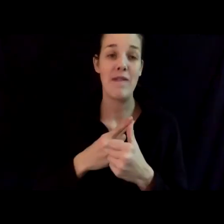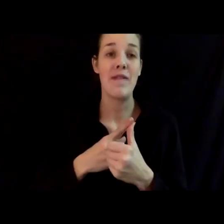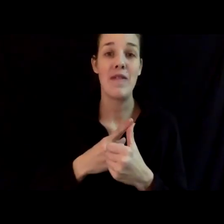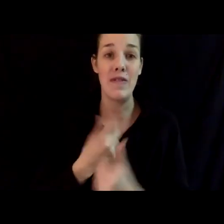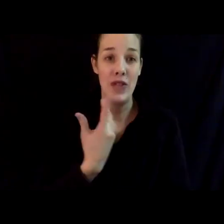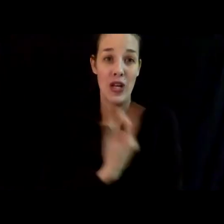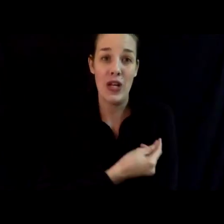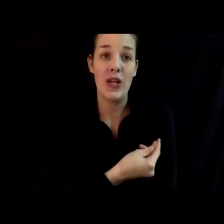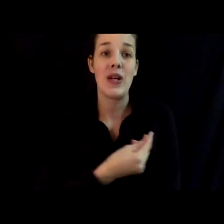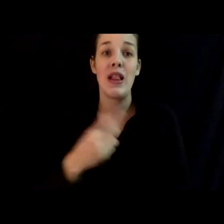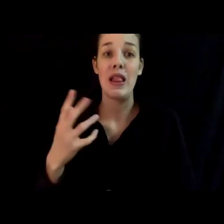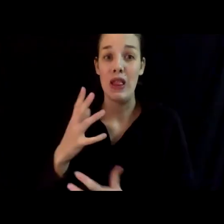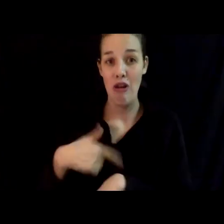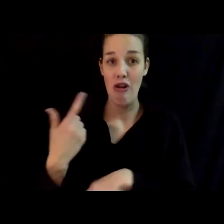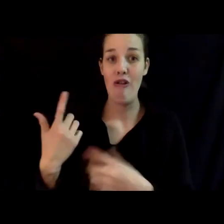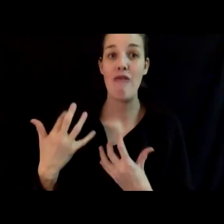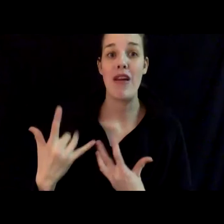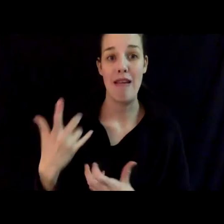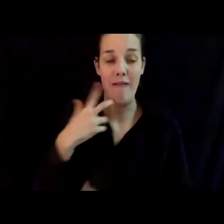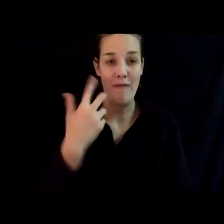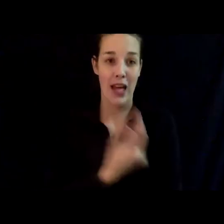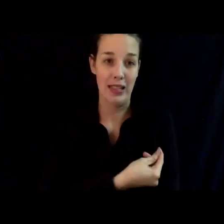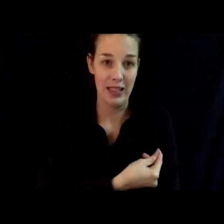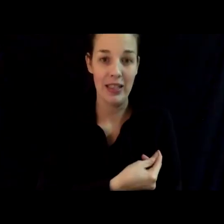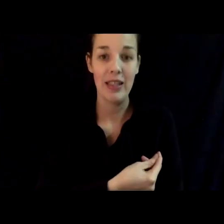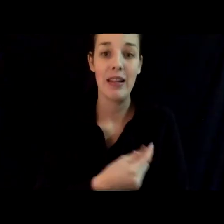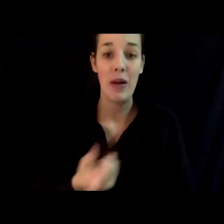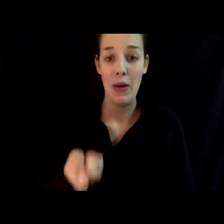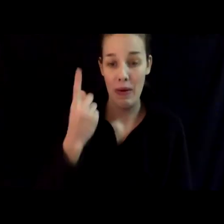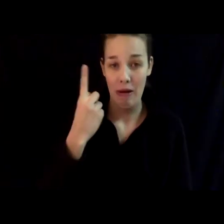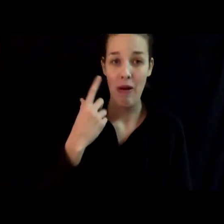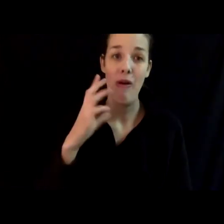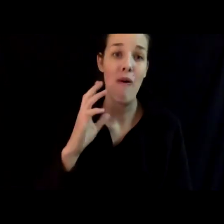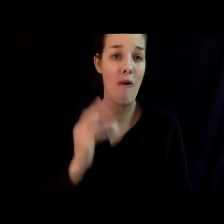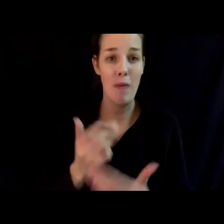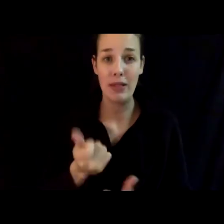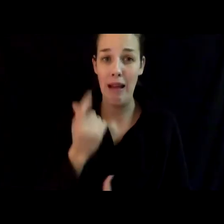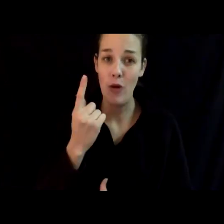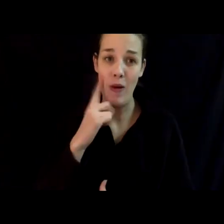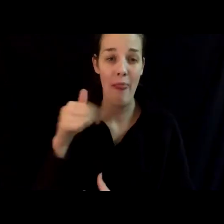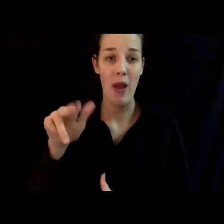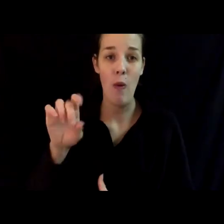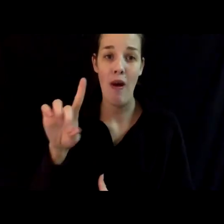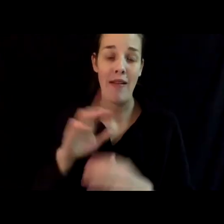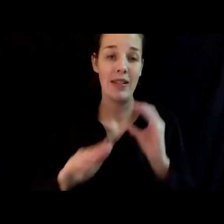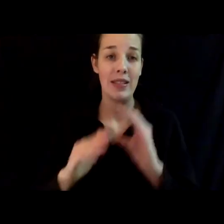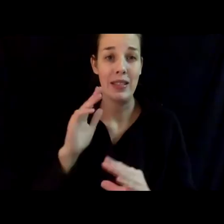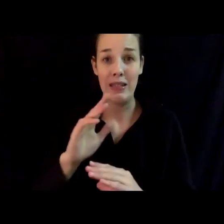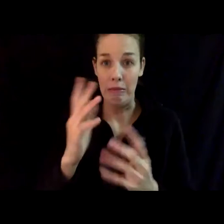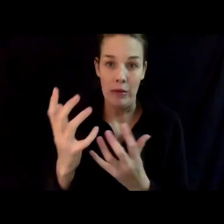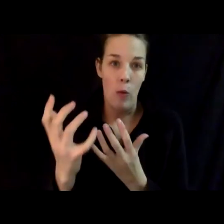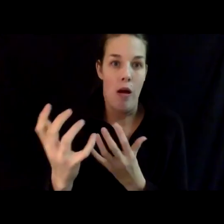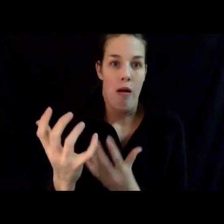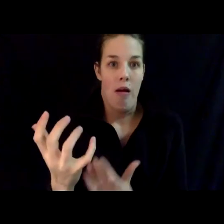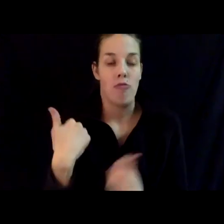of the long-awaited COVID-19 vaccine. We understand that almost everyone in the Quad Cities is eagerly awaiting